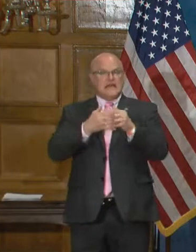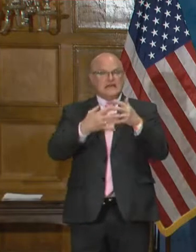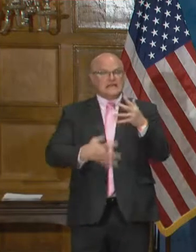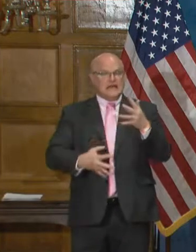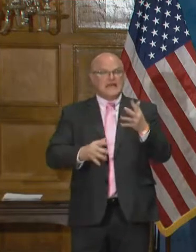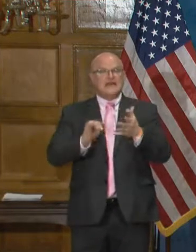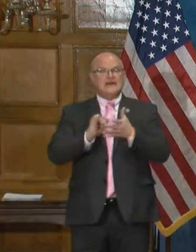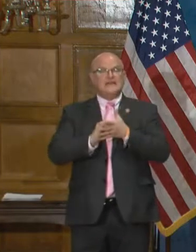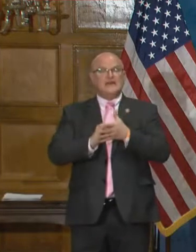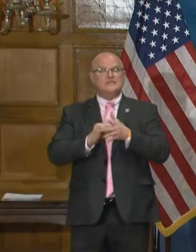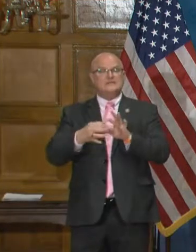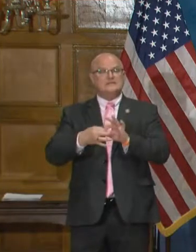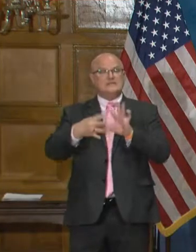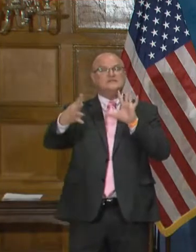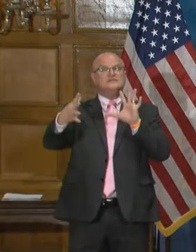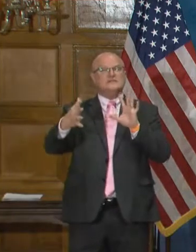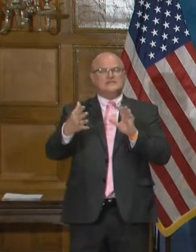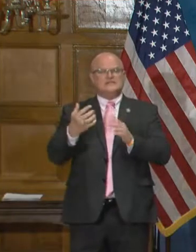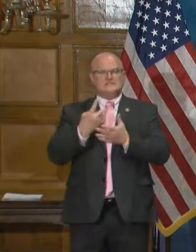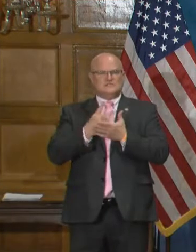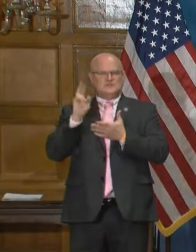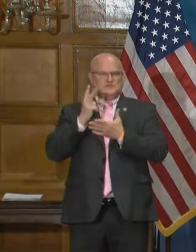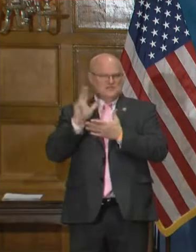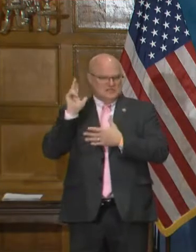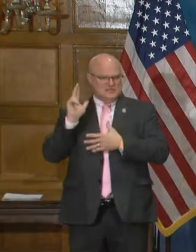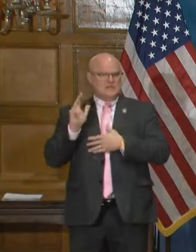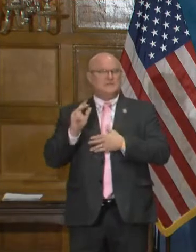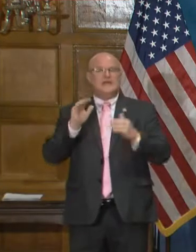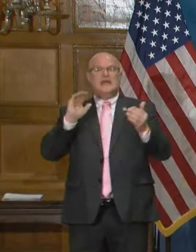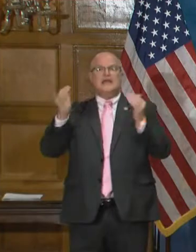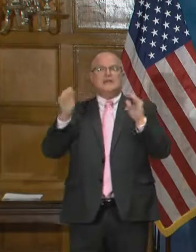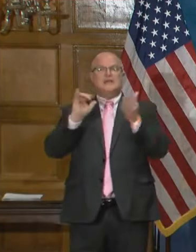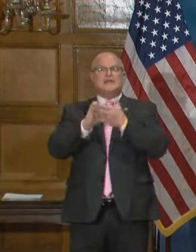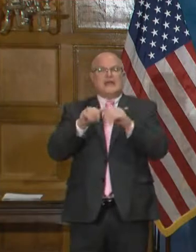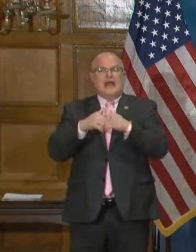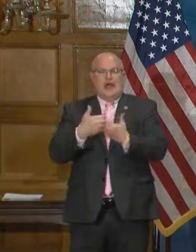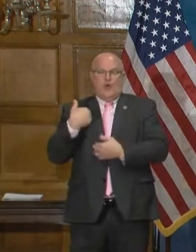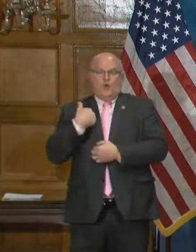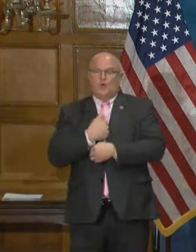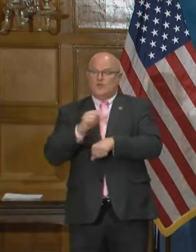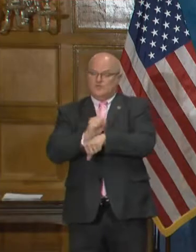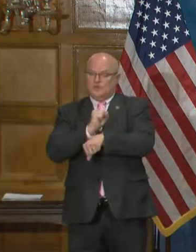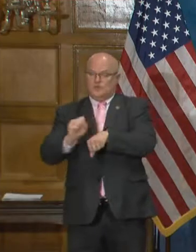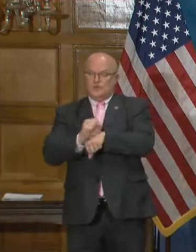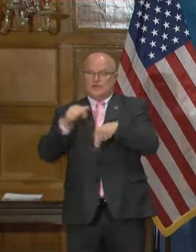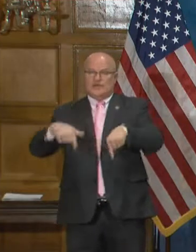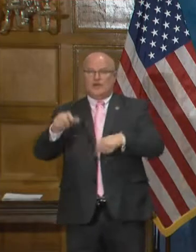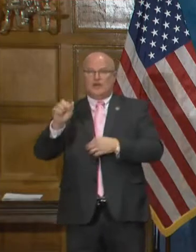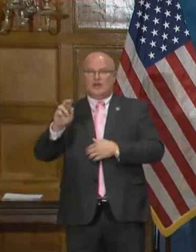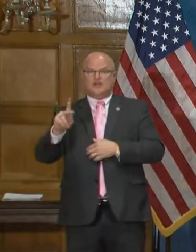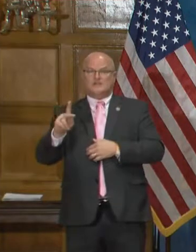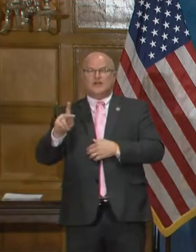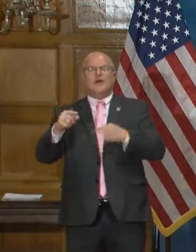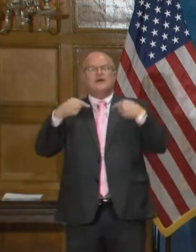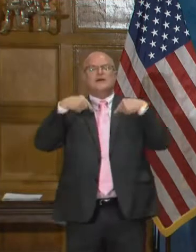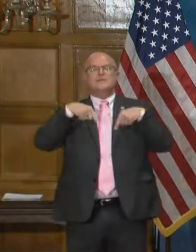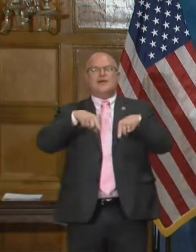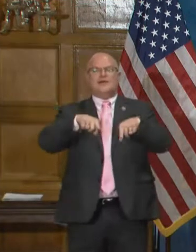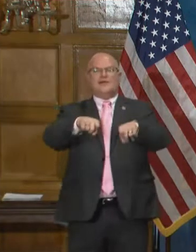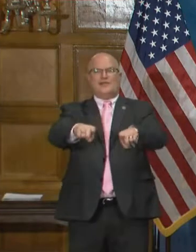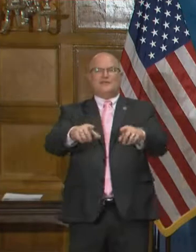that was reissued within the last couple of weeks, and you compare that to how we have been operating in Arkansas, it very much parallels